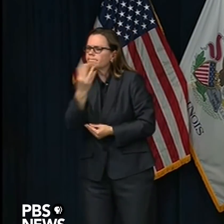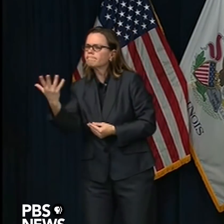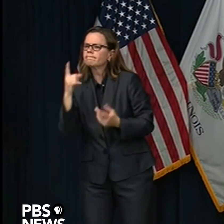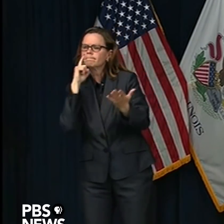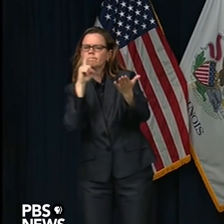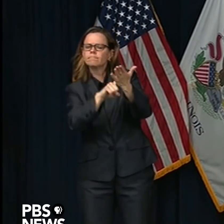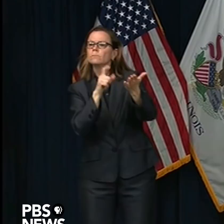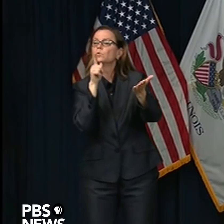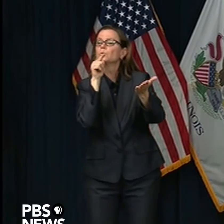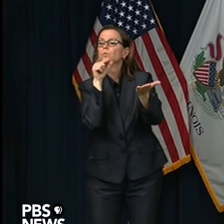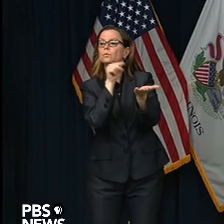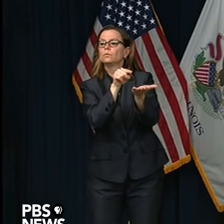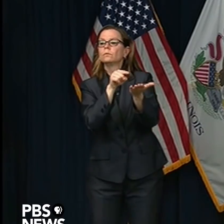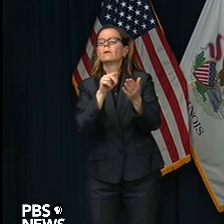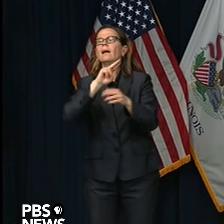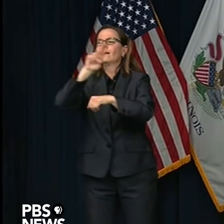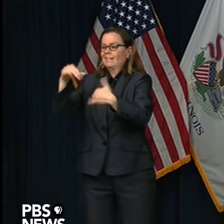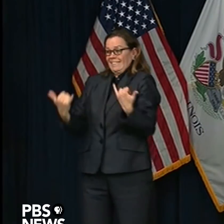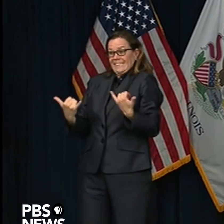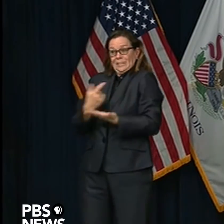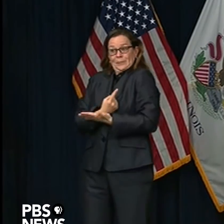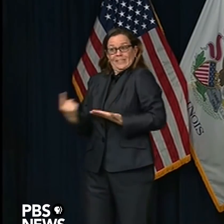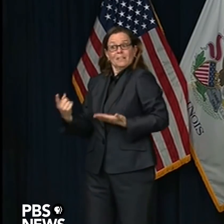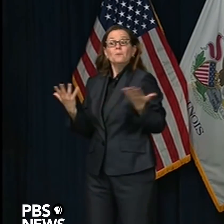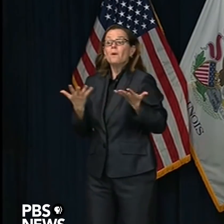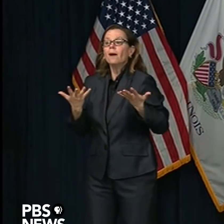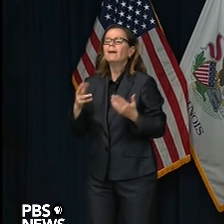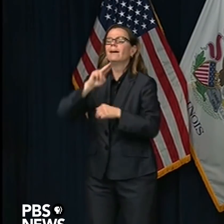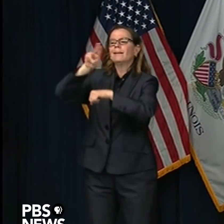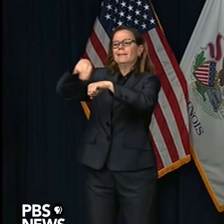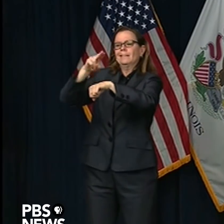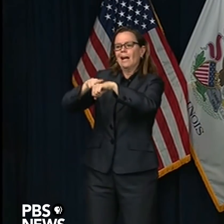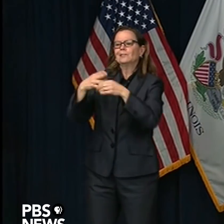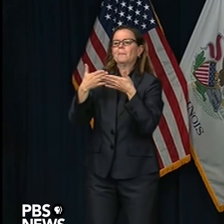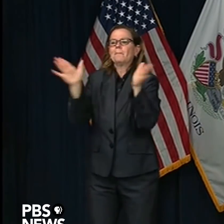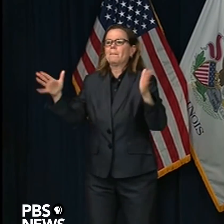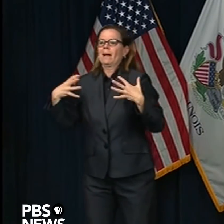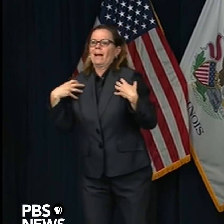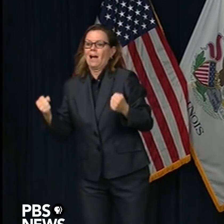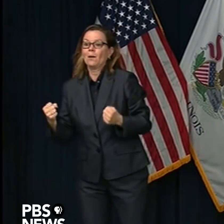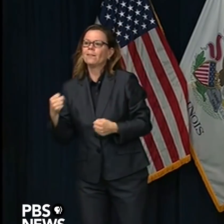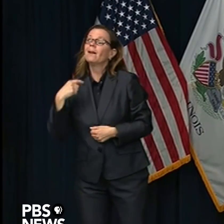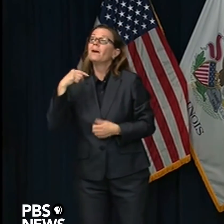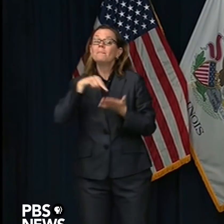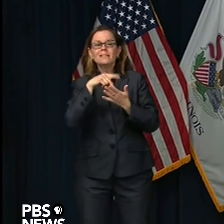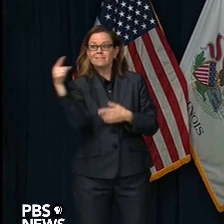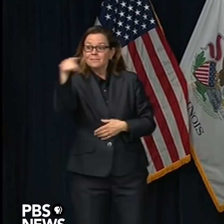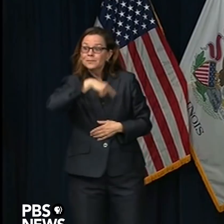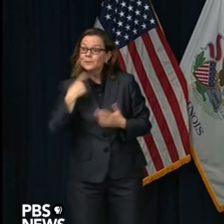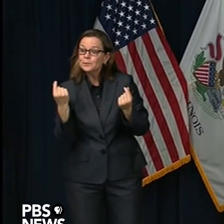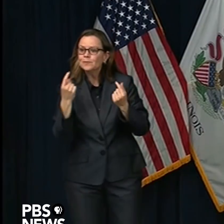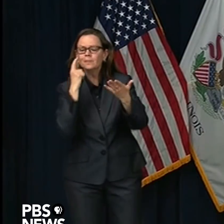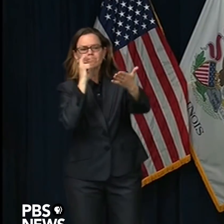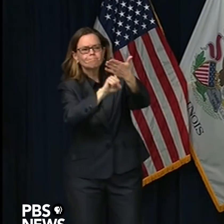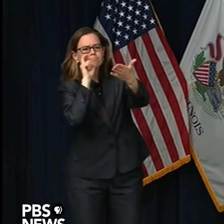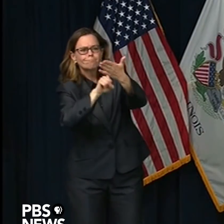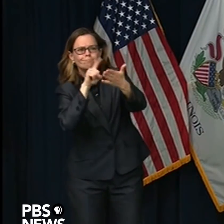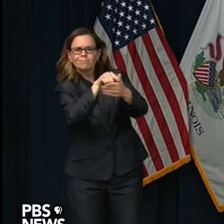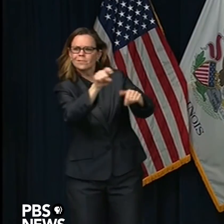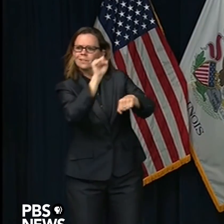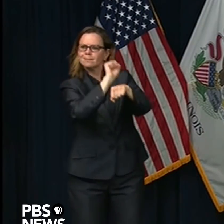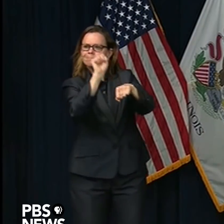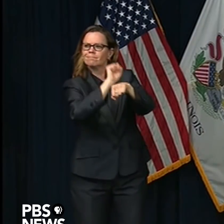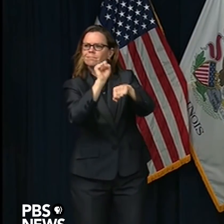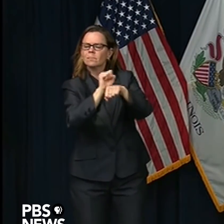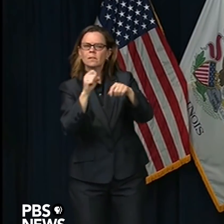Week. So it's officially the time to recognize the contributions of public health and highlight issues that are important to improving our nation's health.